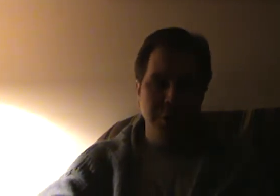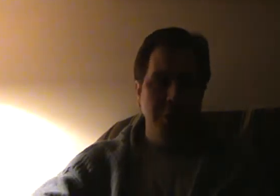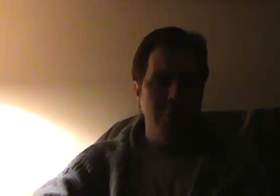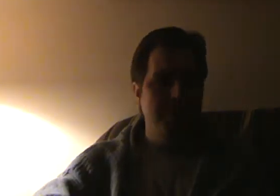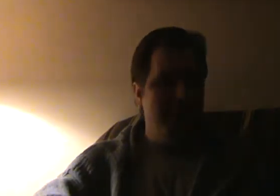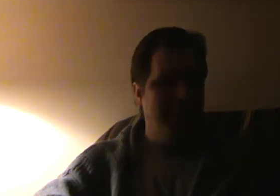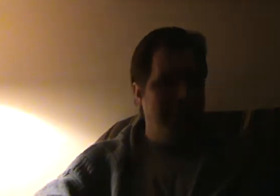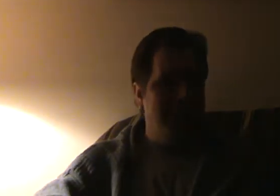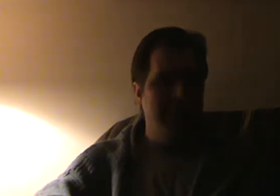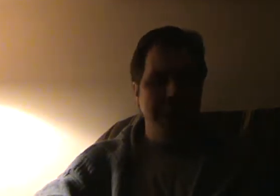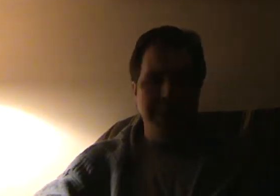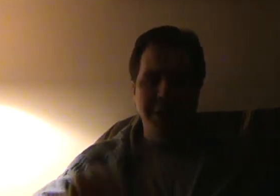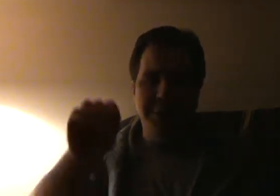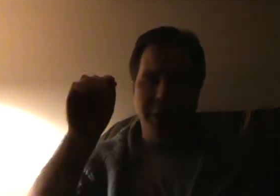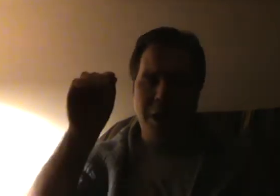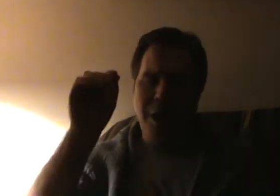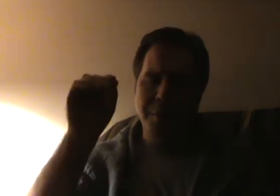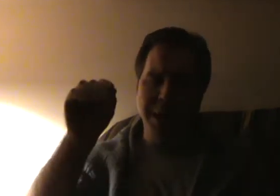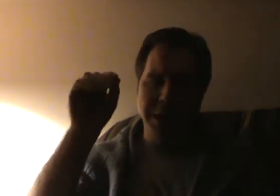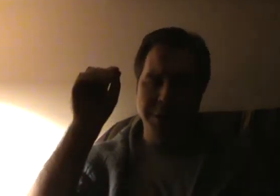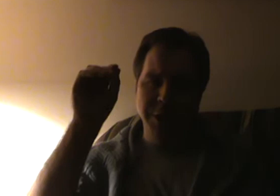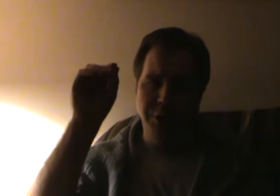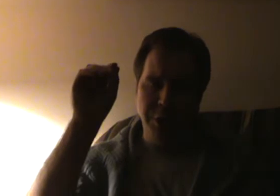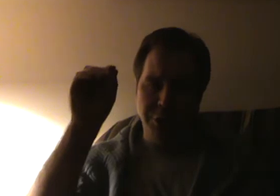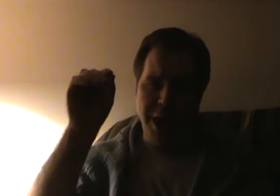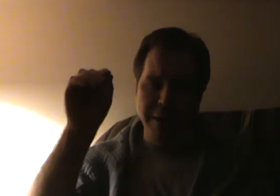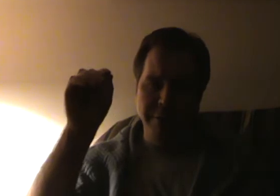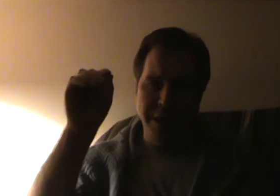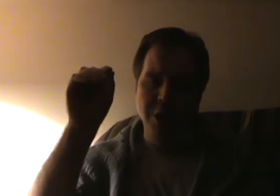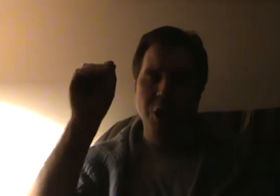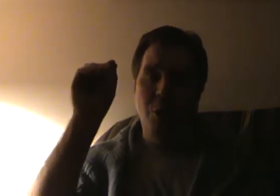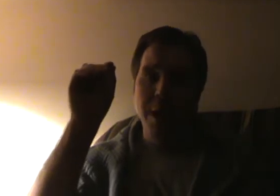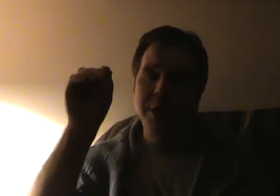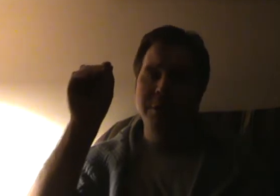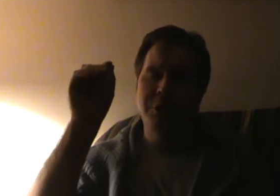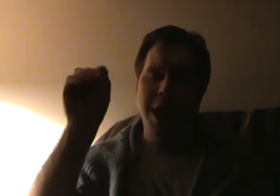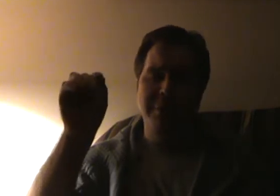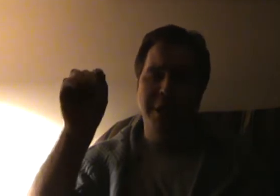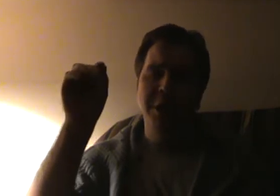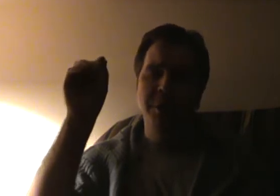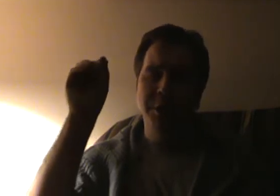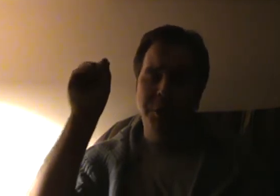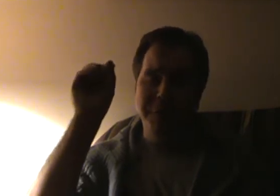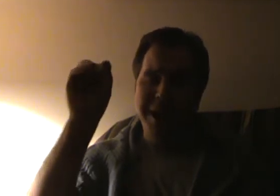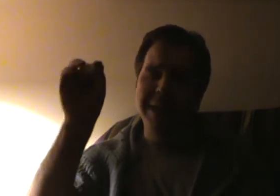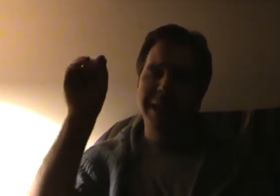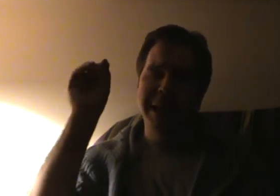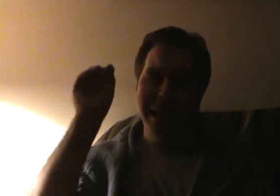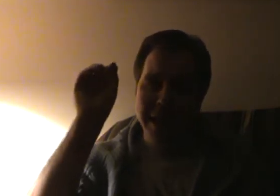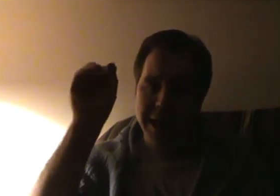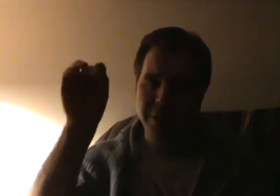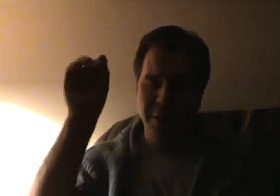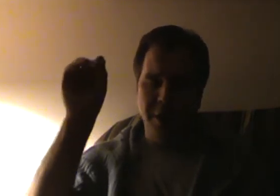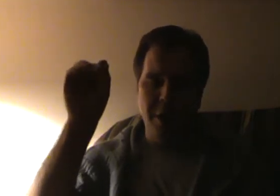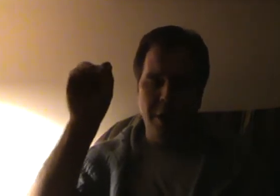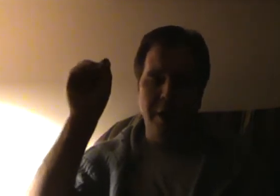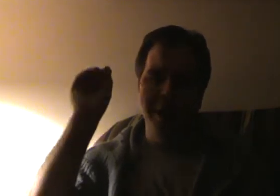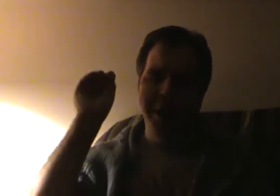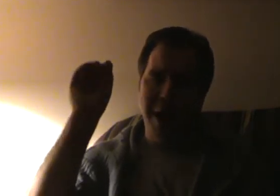You might believe in the existence of a car, but that doesn't mean you're going to drive it. When you drive it, you are showing faith in the car, not